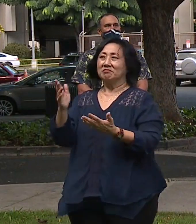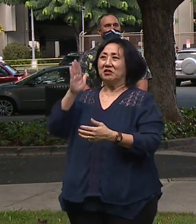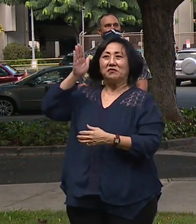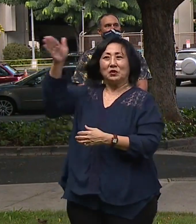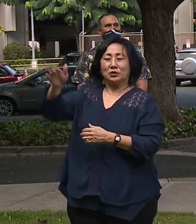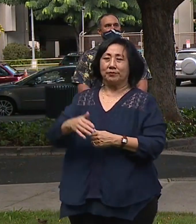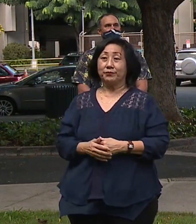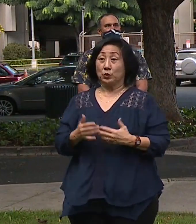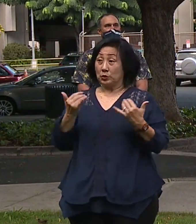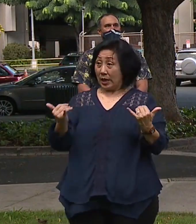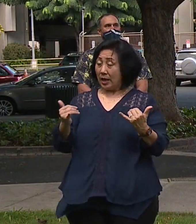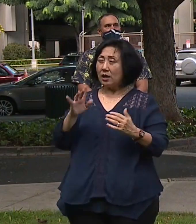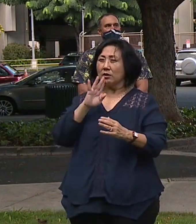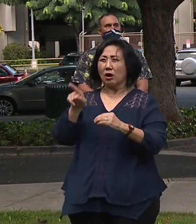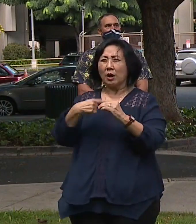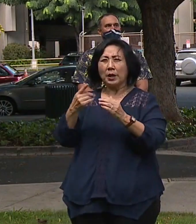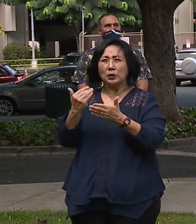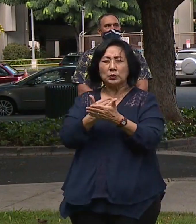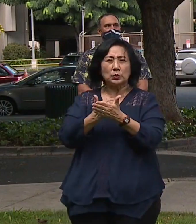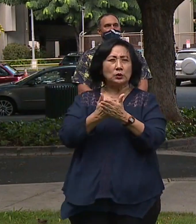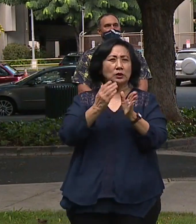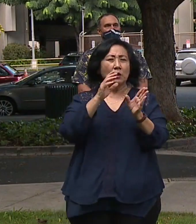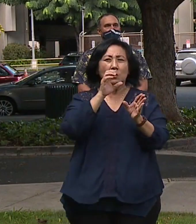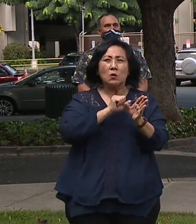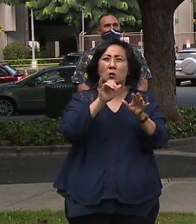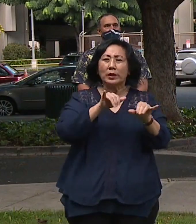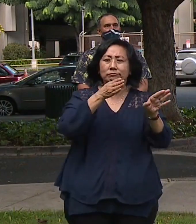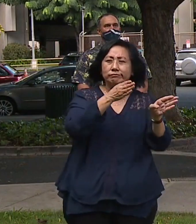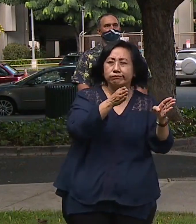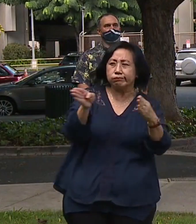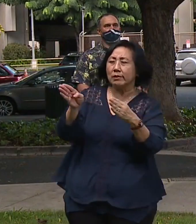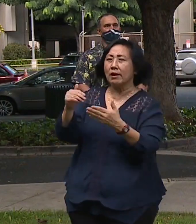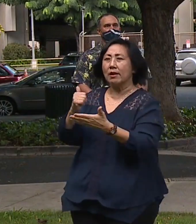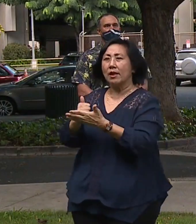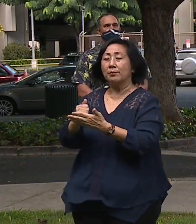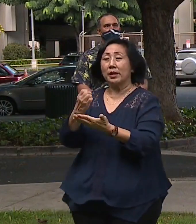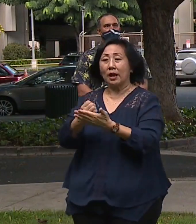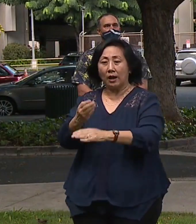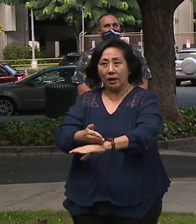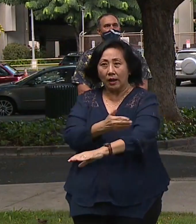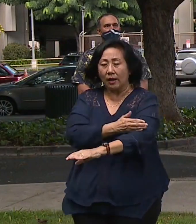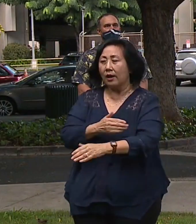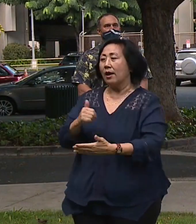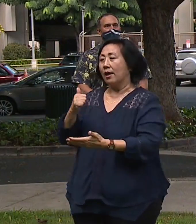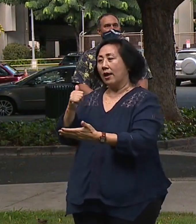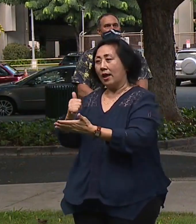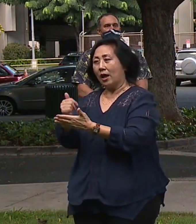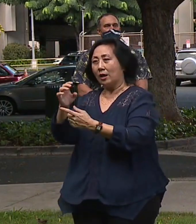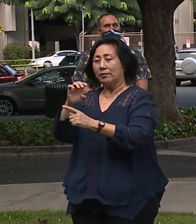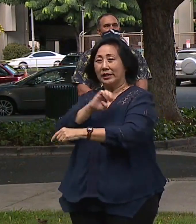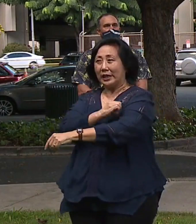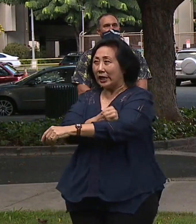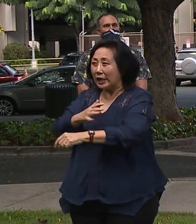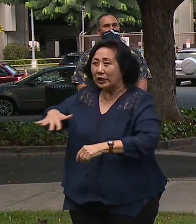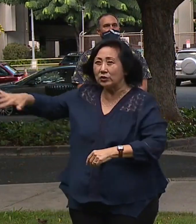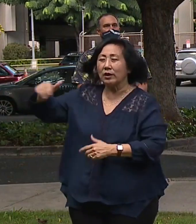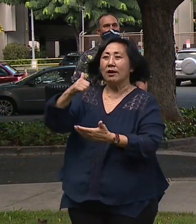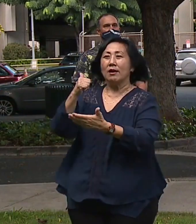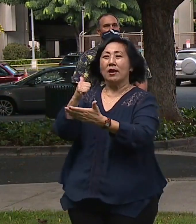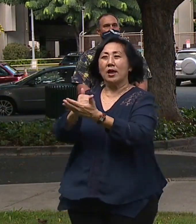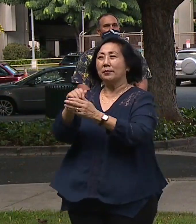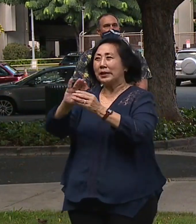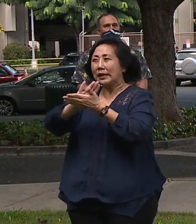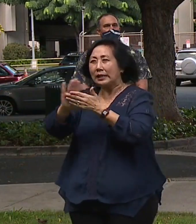is these kind of pivots that really help the economy, help the bottom line, and also help our renewable energy